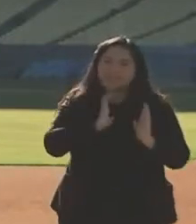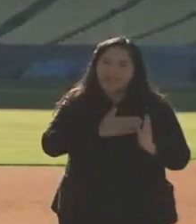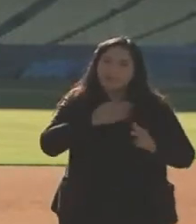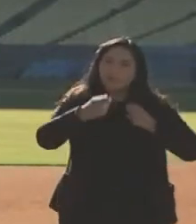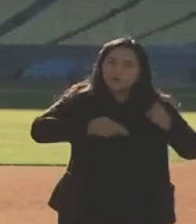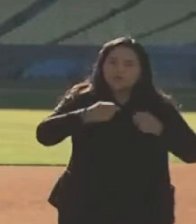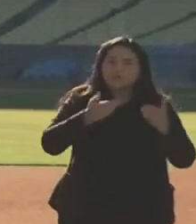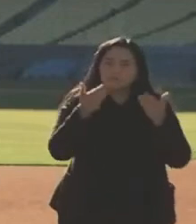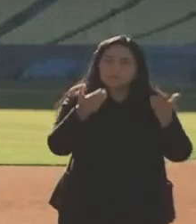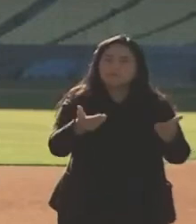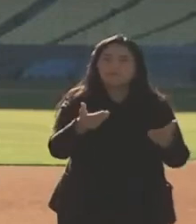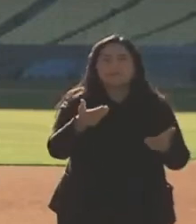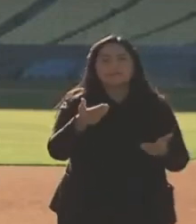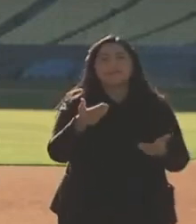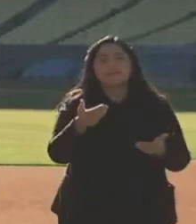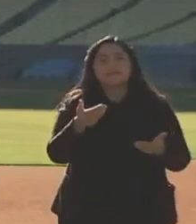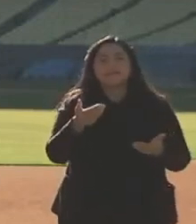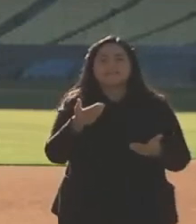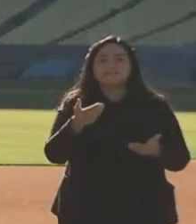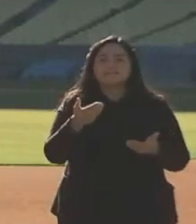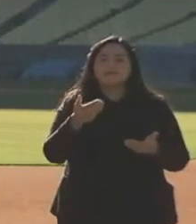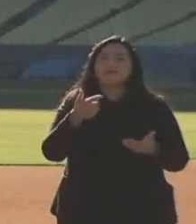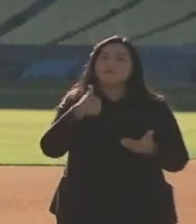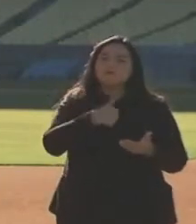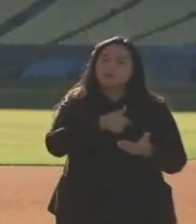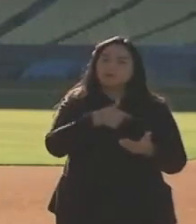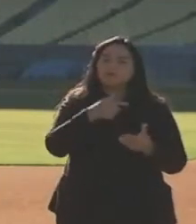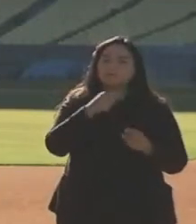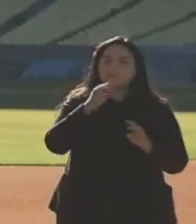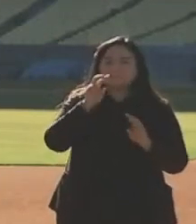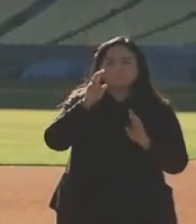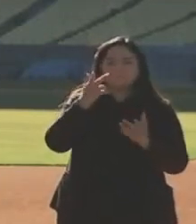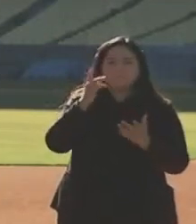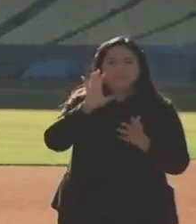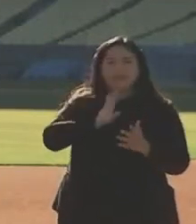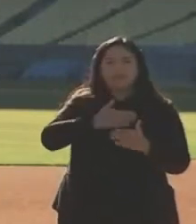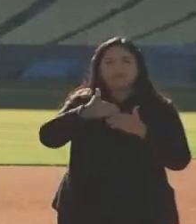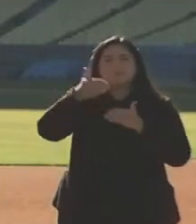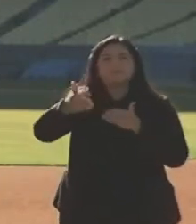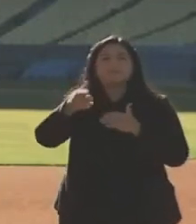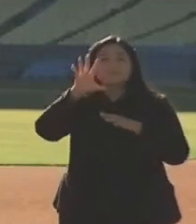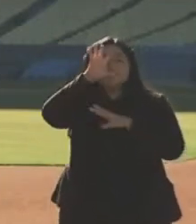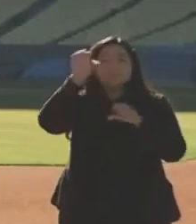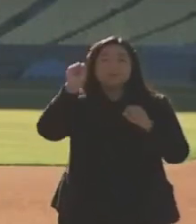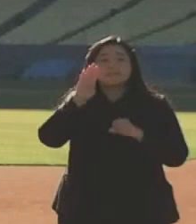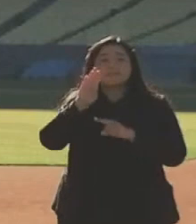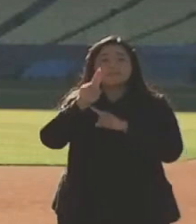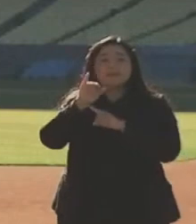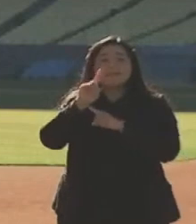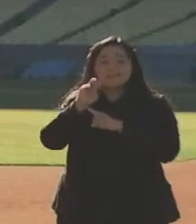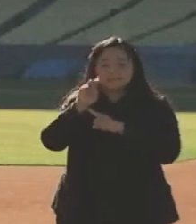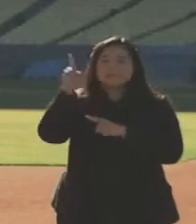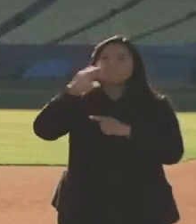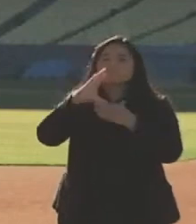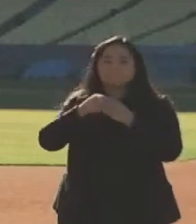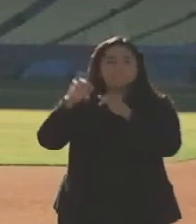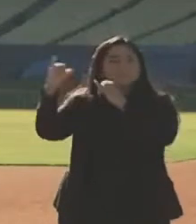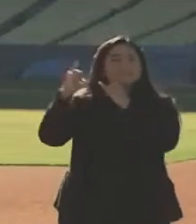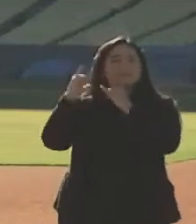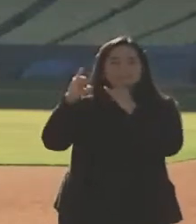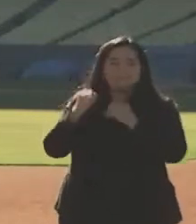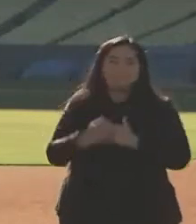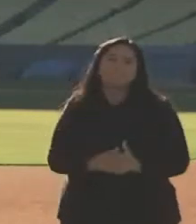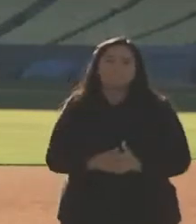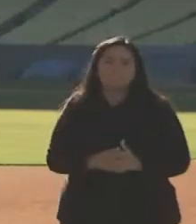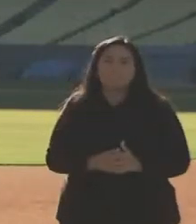the president-elect double down on that call for 65 and over as well. Why did you